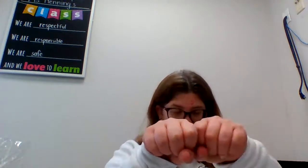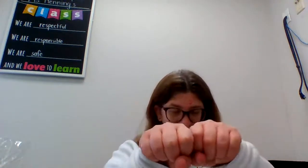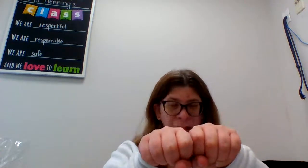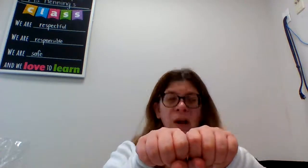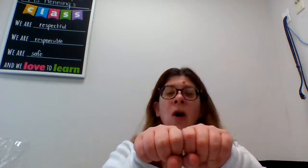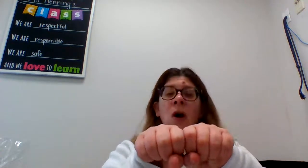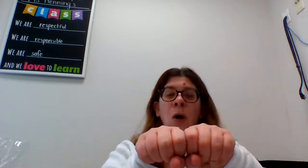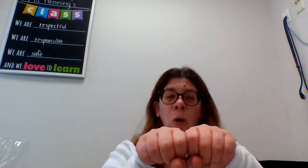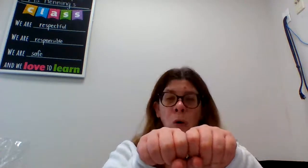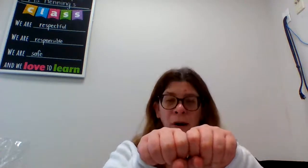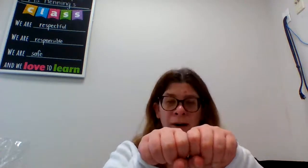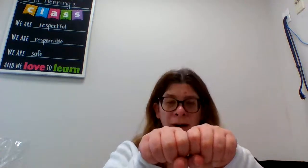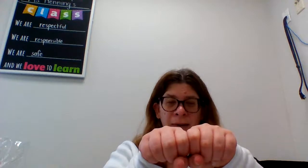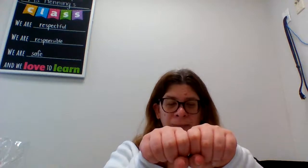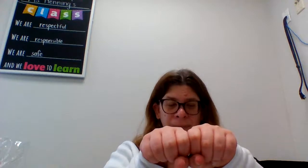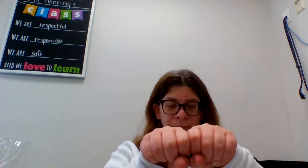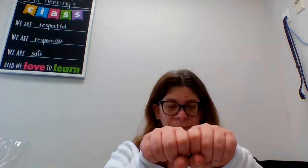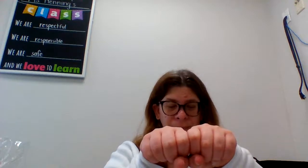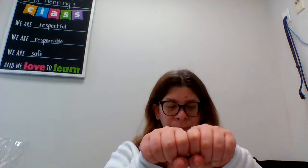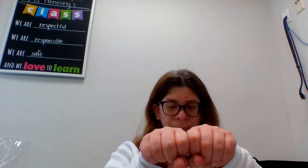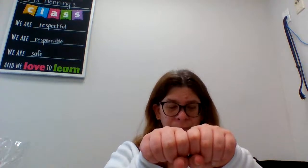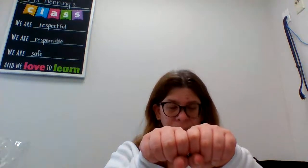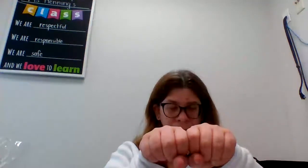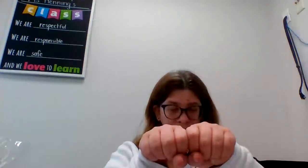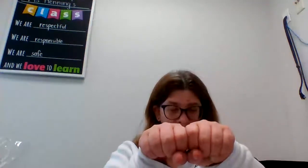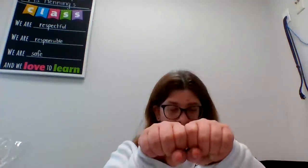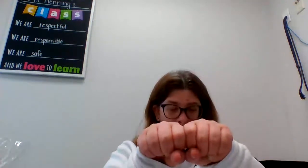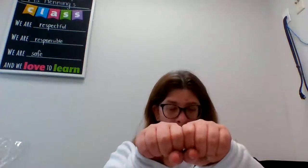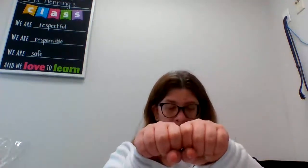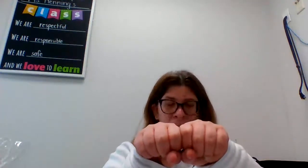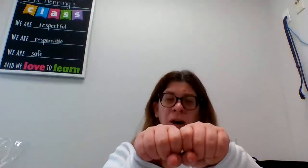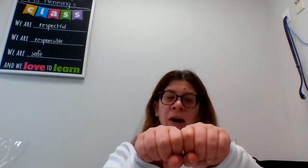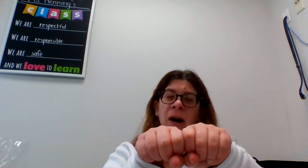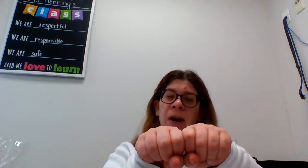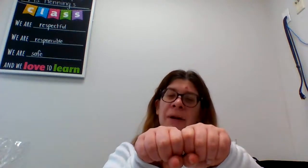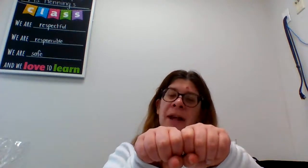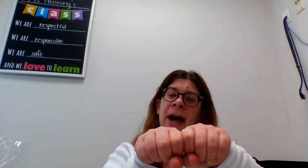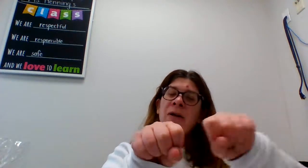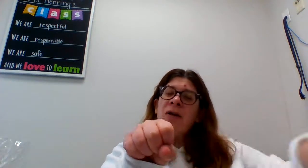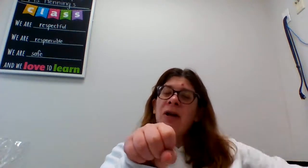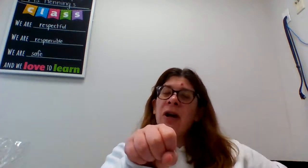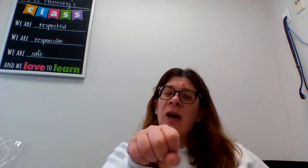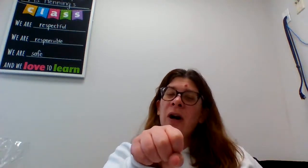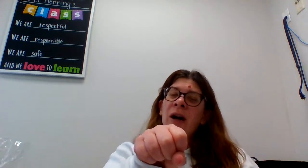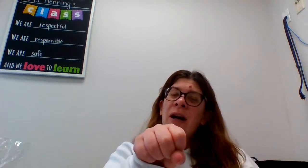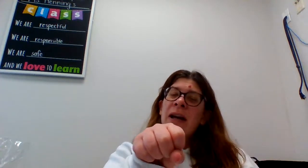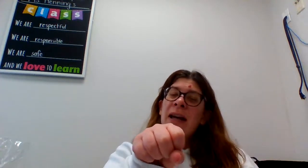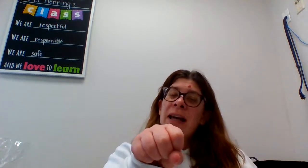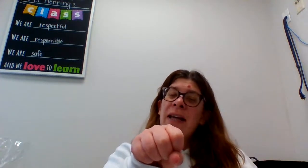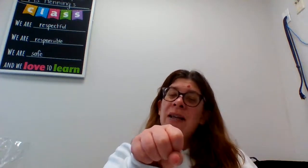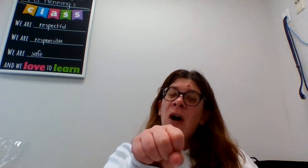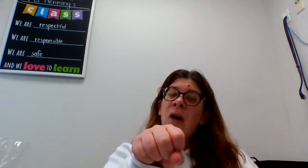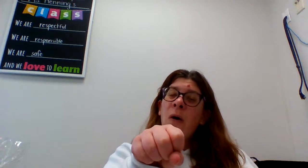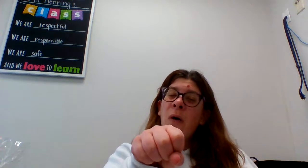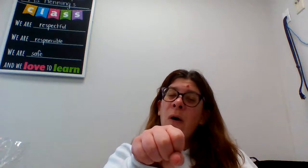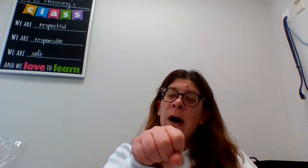order order without dur is or